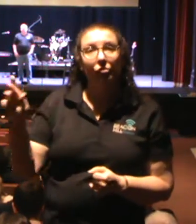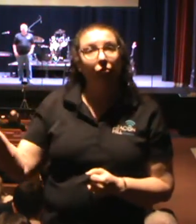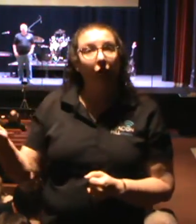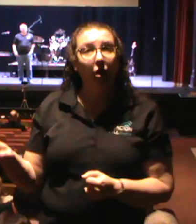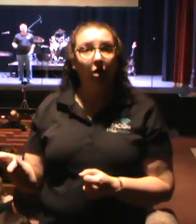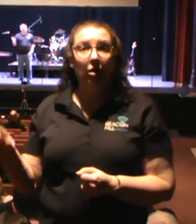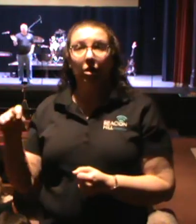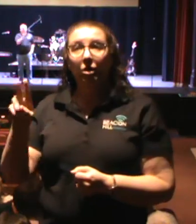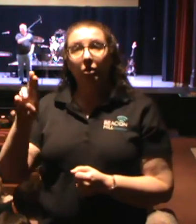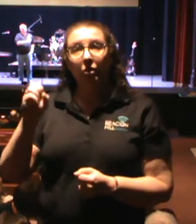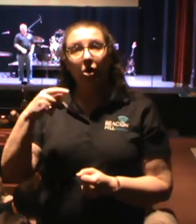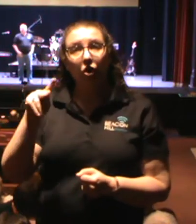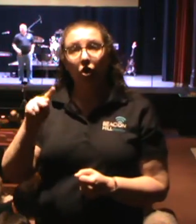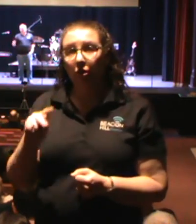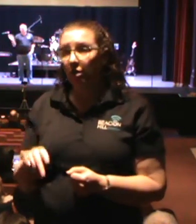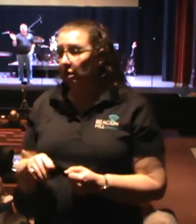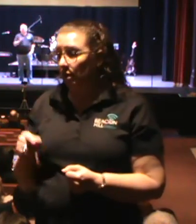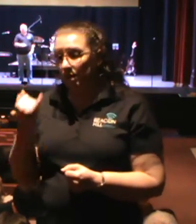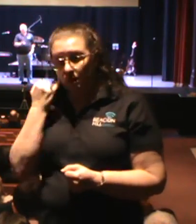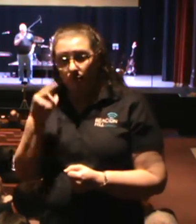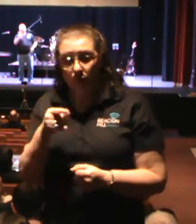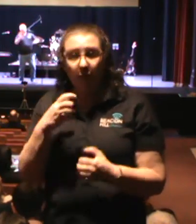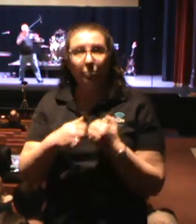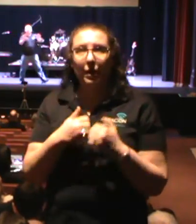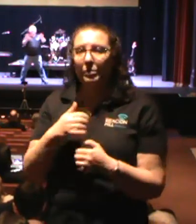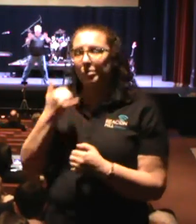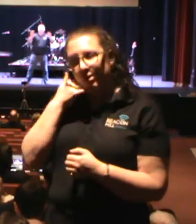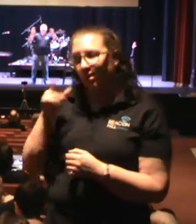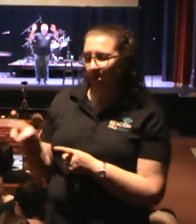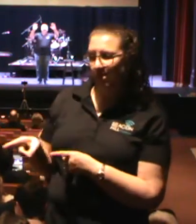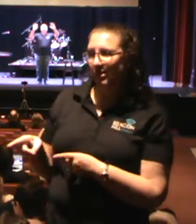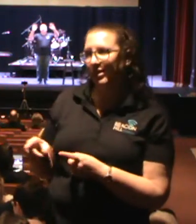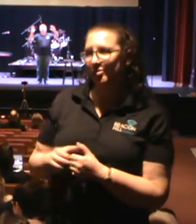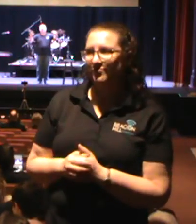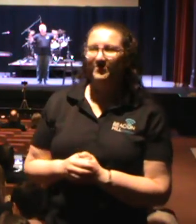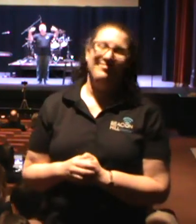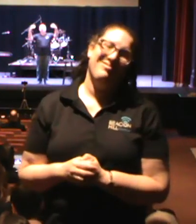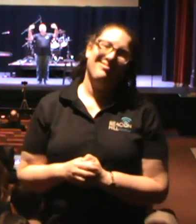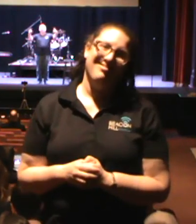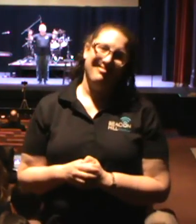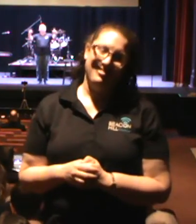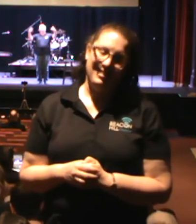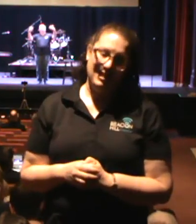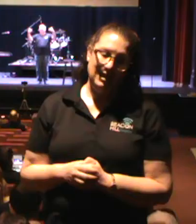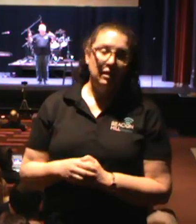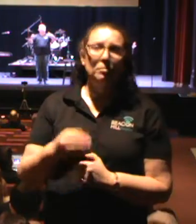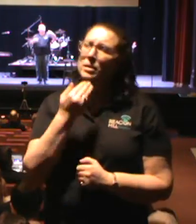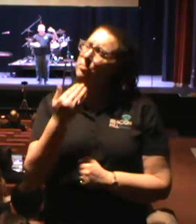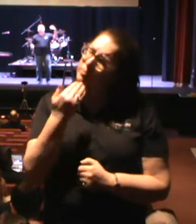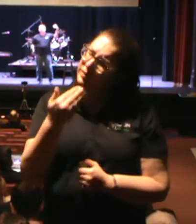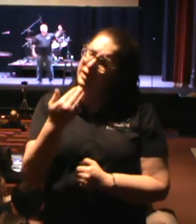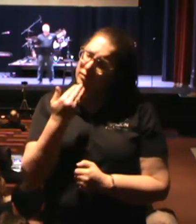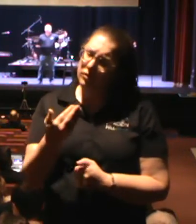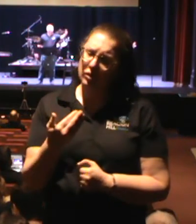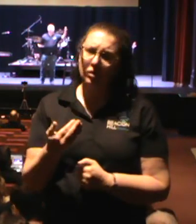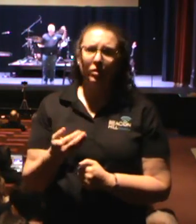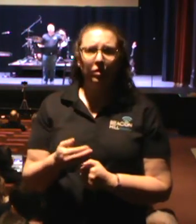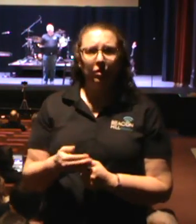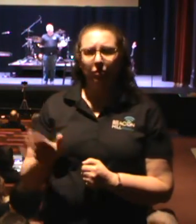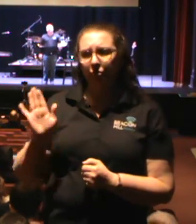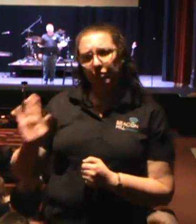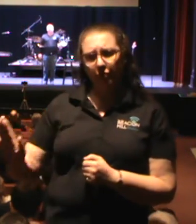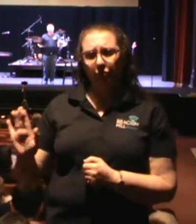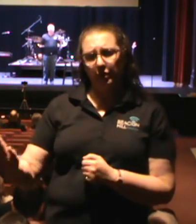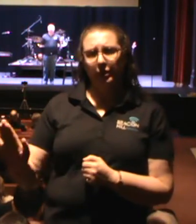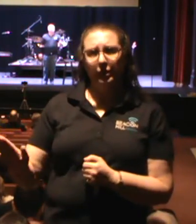any problems in your life, call him, man, please. Don't call me. No, I'm sorry. I'm not a bad one, but I'm thankful. I'm thankful for Pastor Jafar Tucker